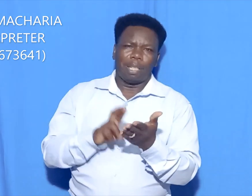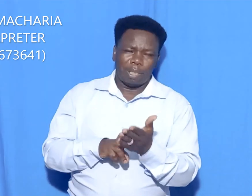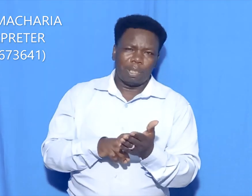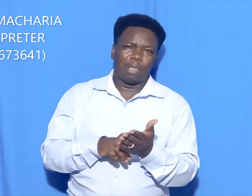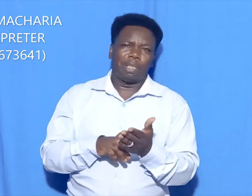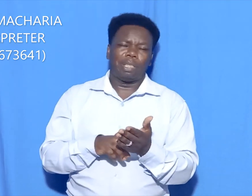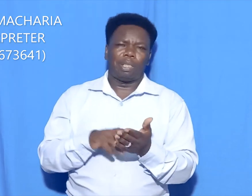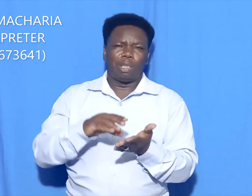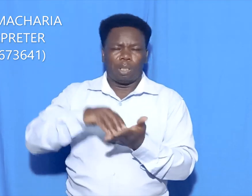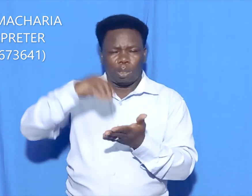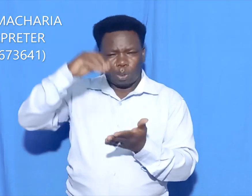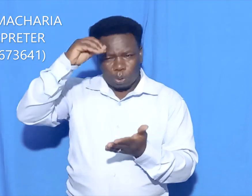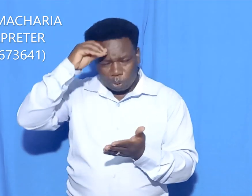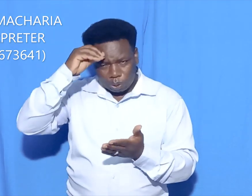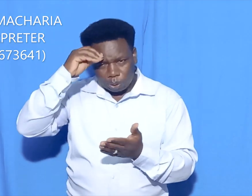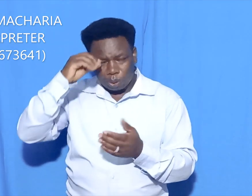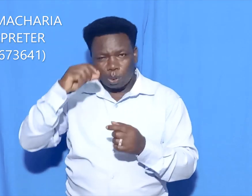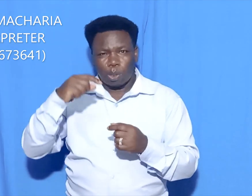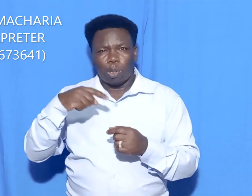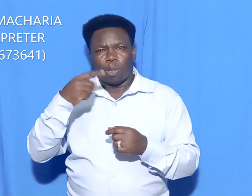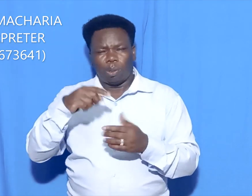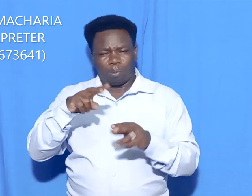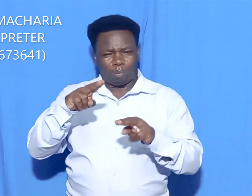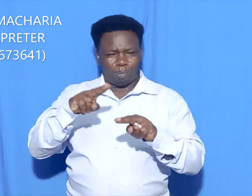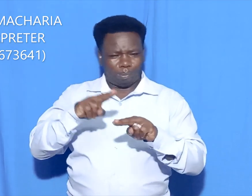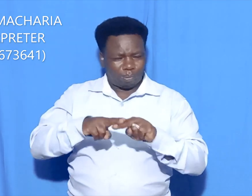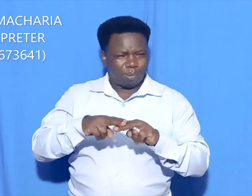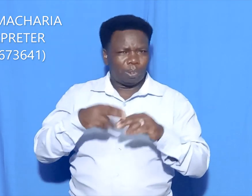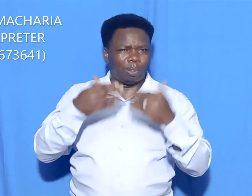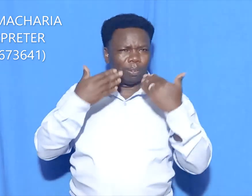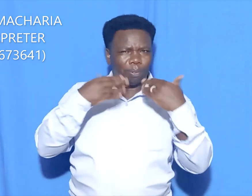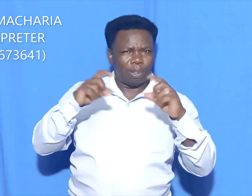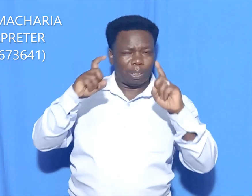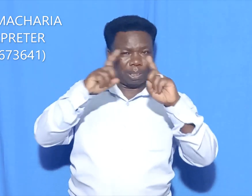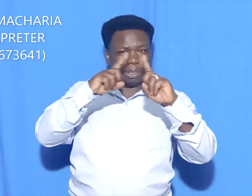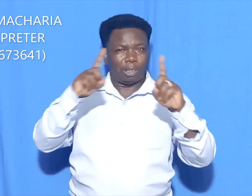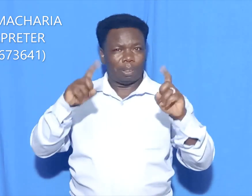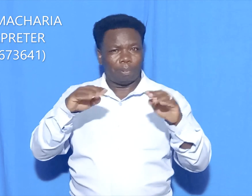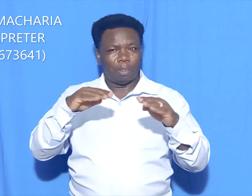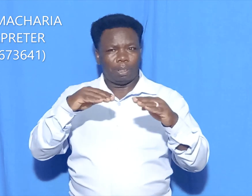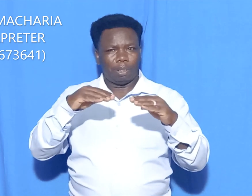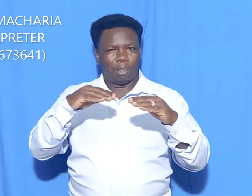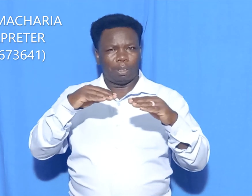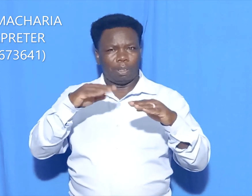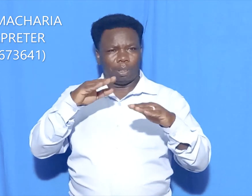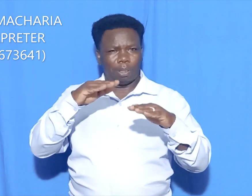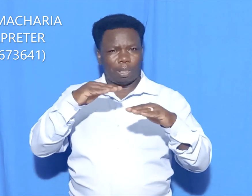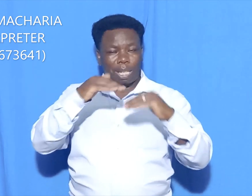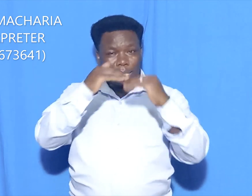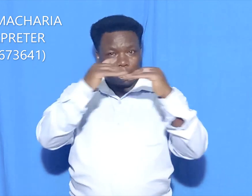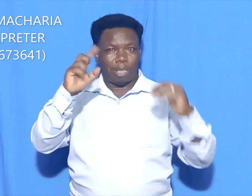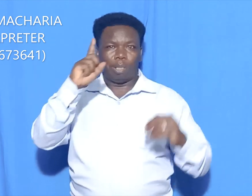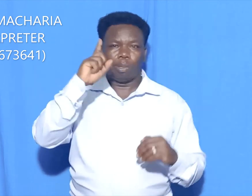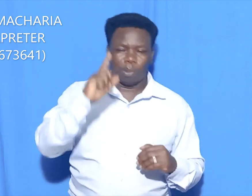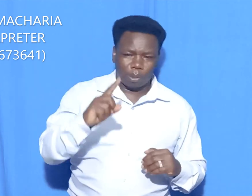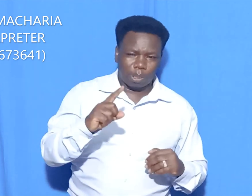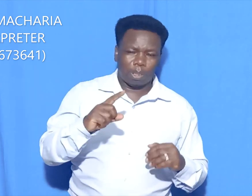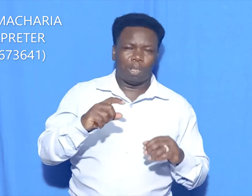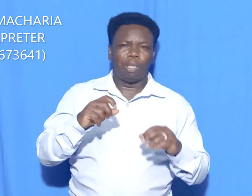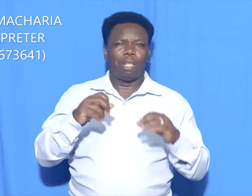passed through modular examinations. The cost includes the copyright one month